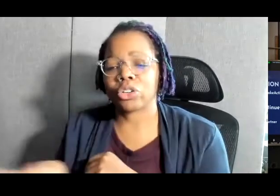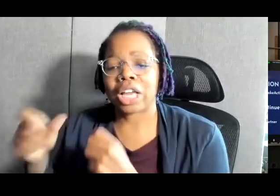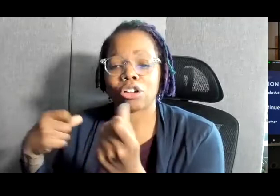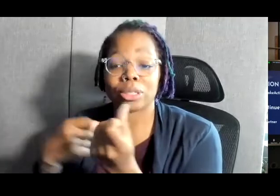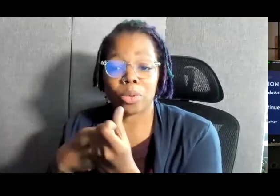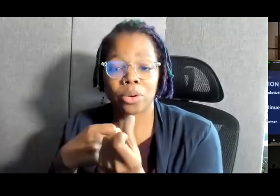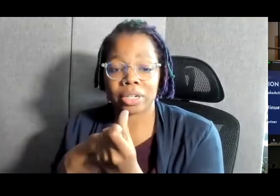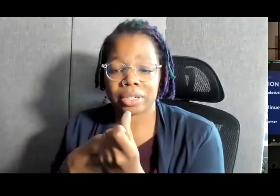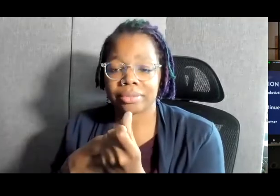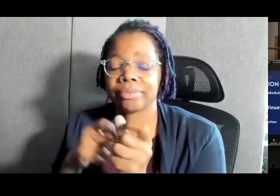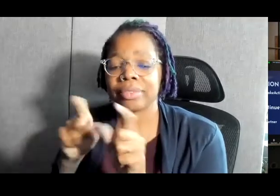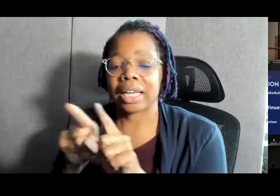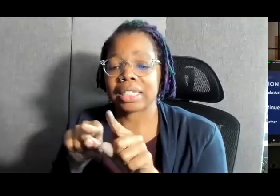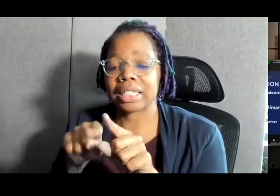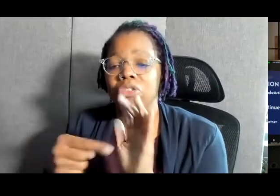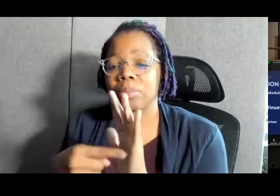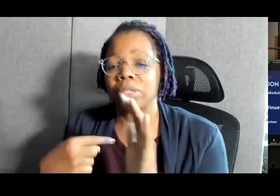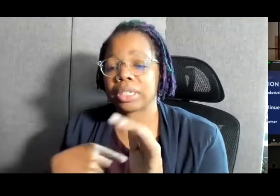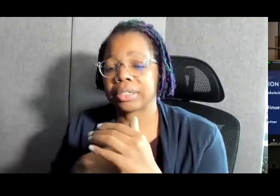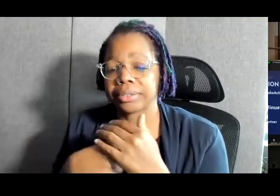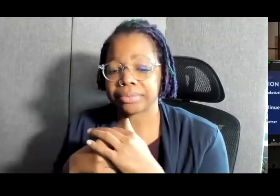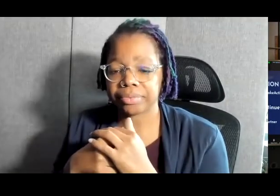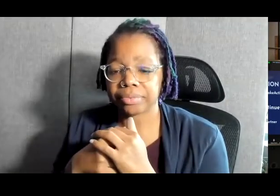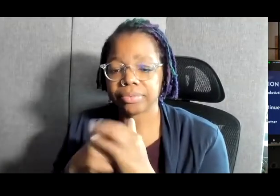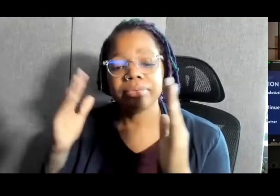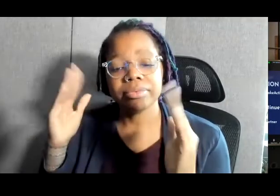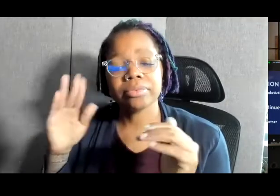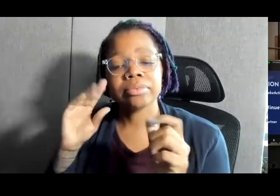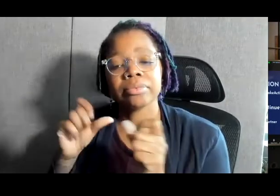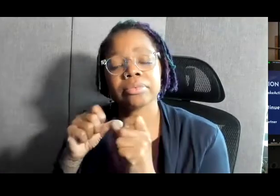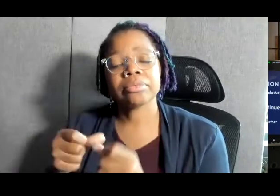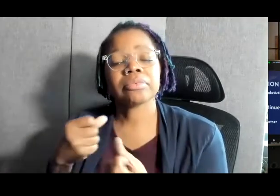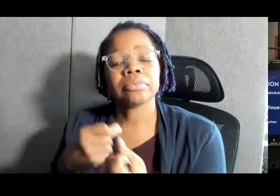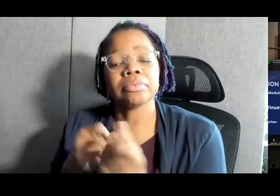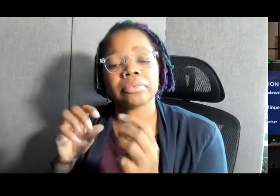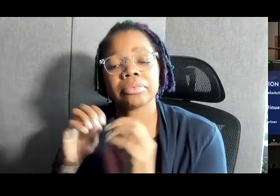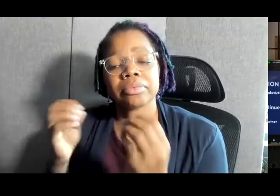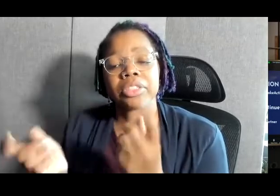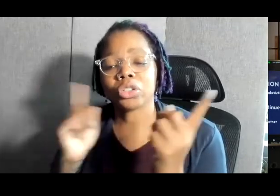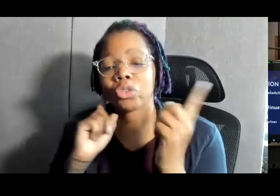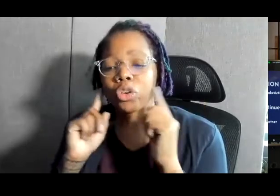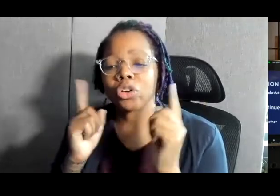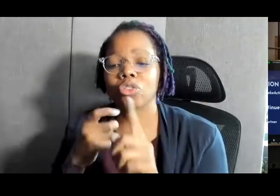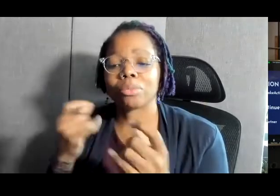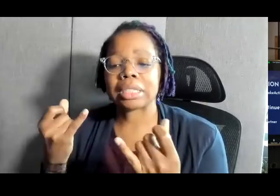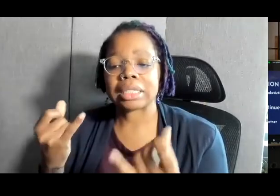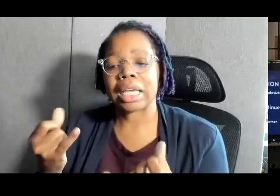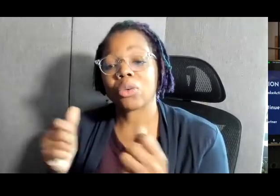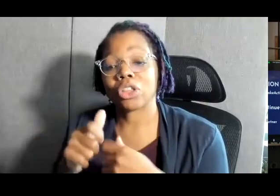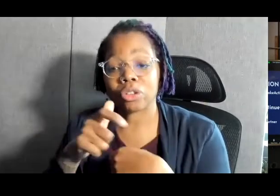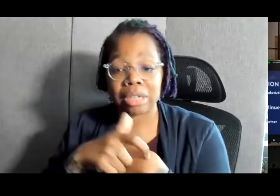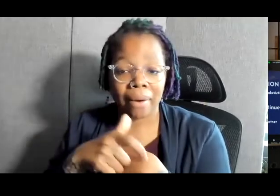as they represent us. I hope that you'll continue to support the organizations that you heard from here today with your time,